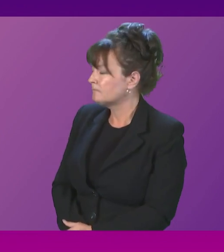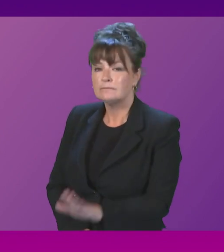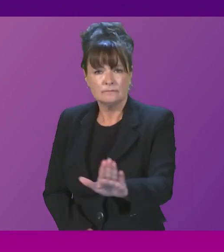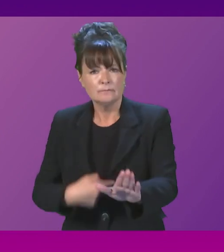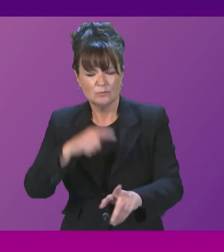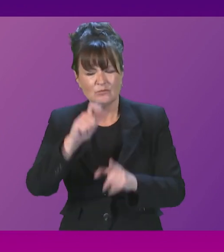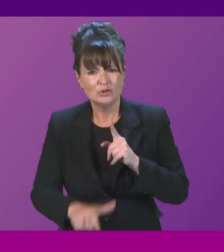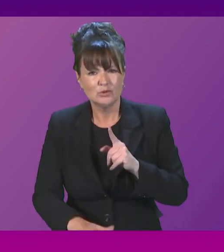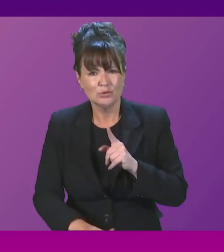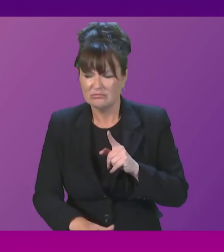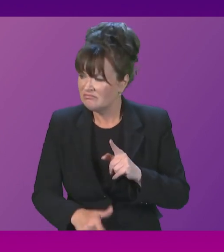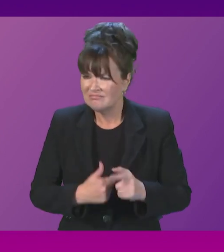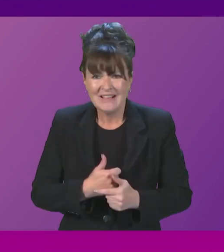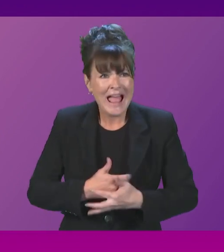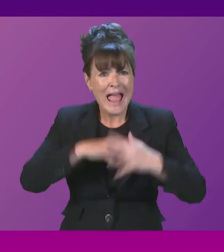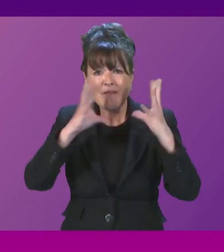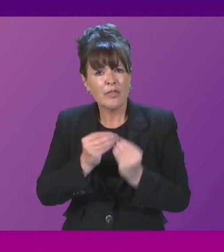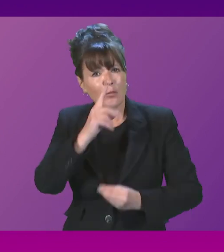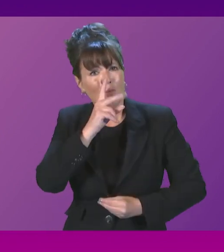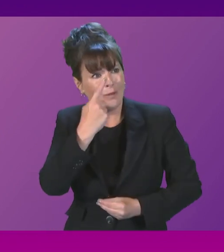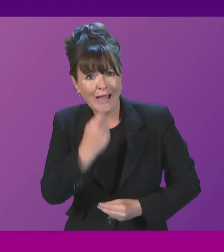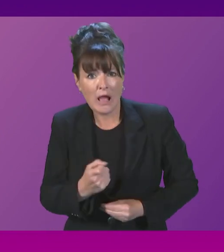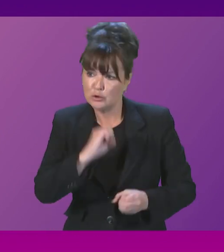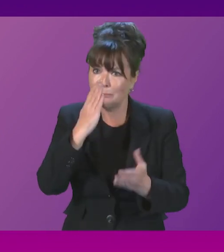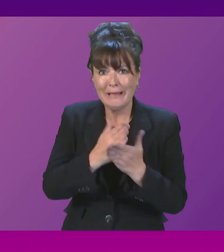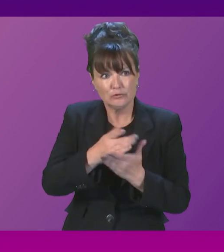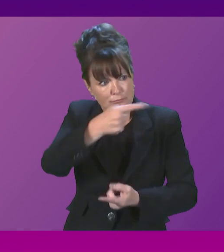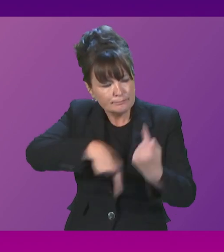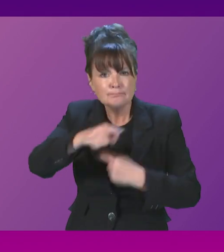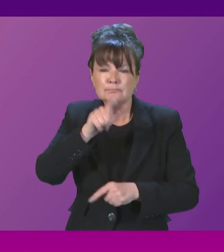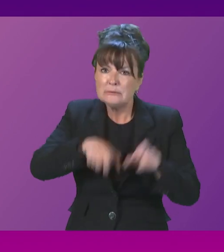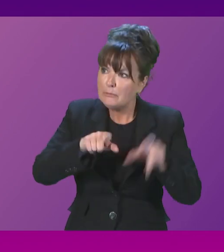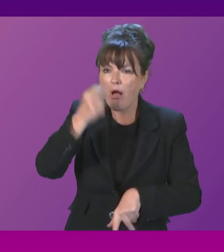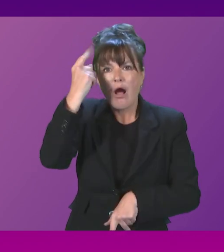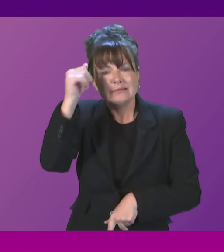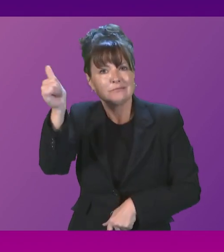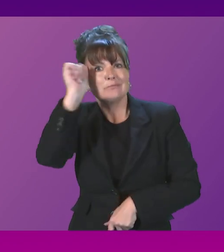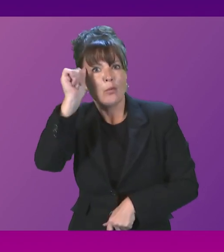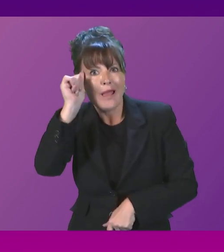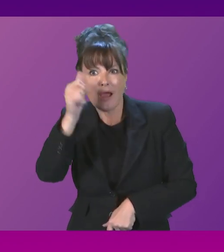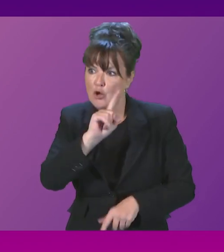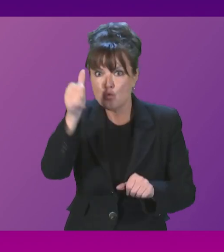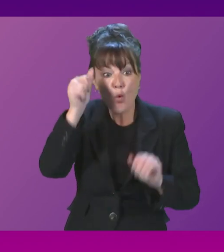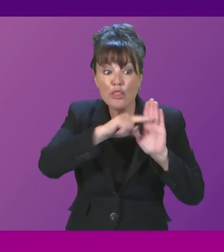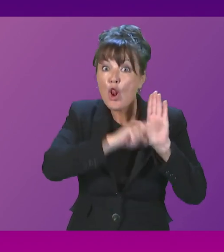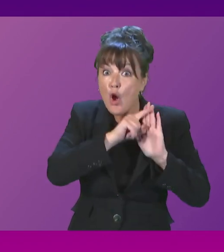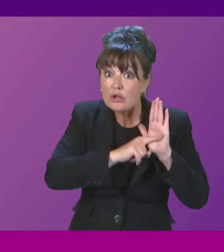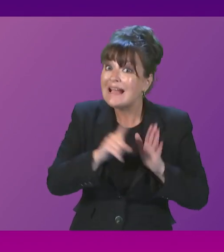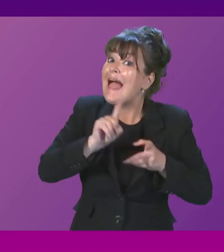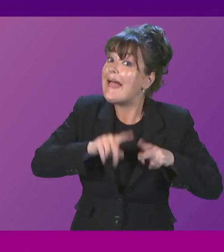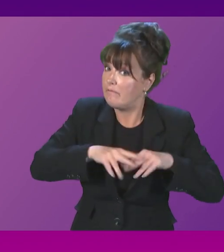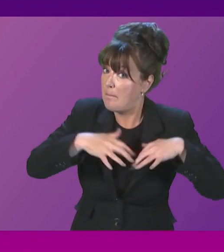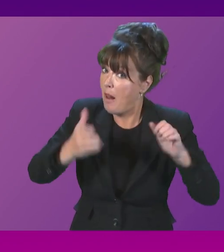steps to make sure there is high awareness of our proposals and of the law that if parliament passes it is introduced